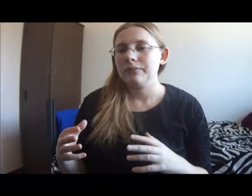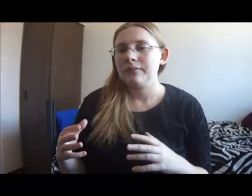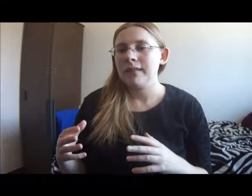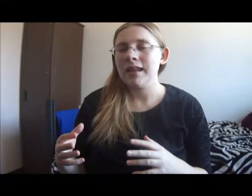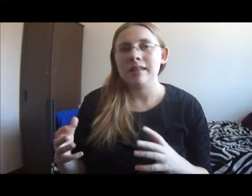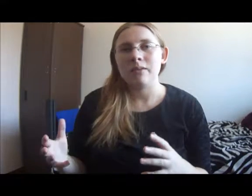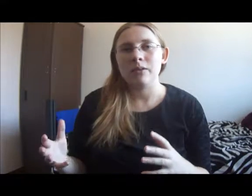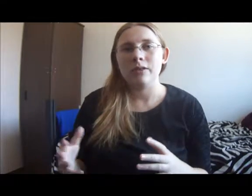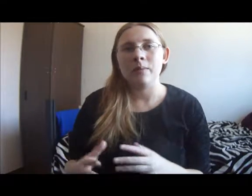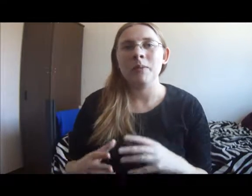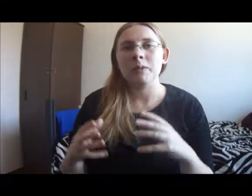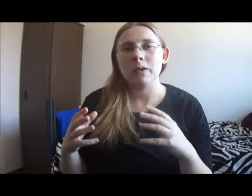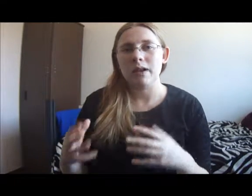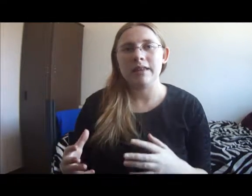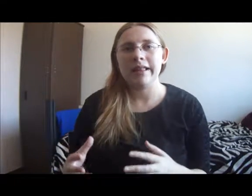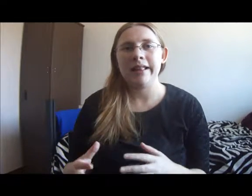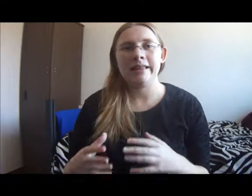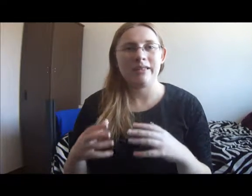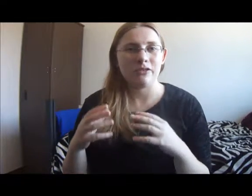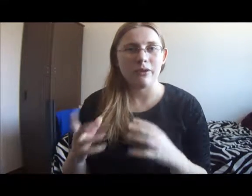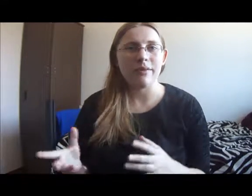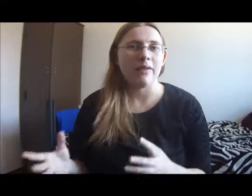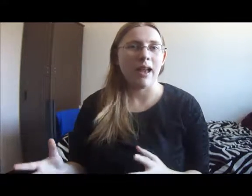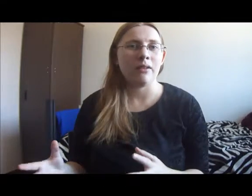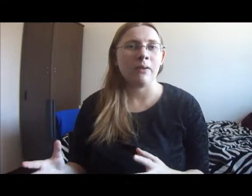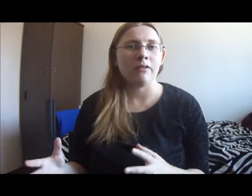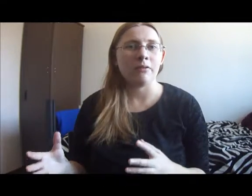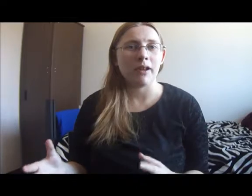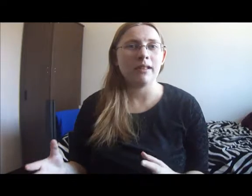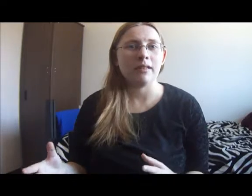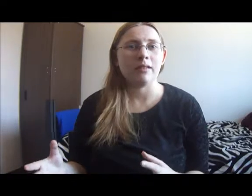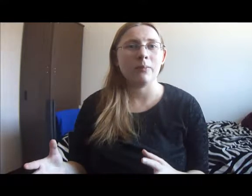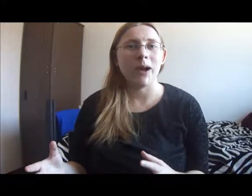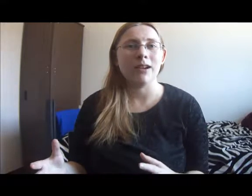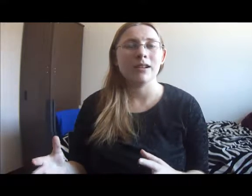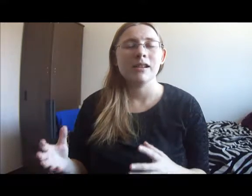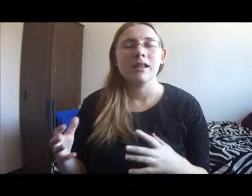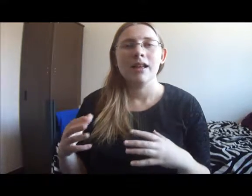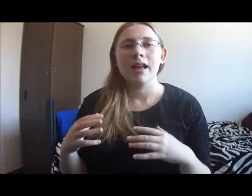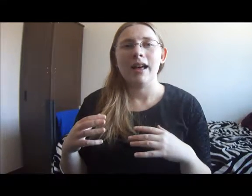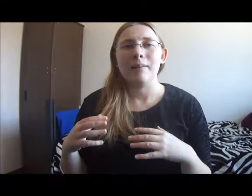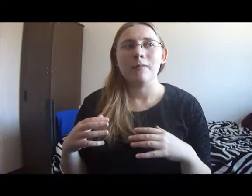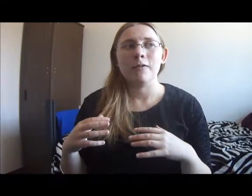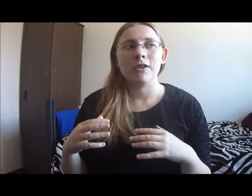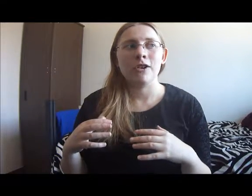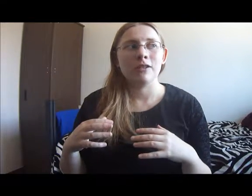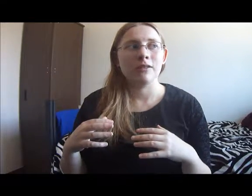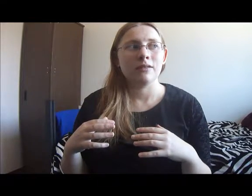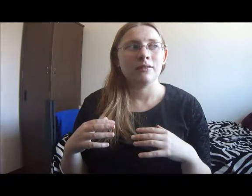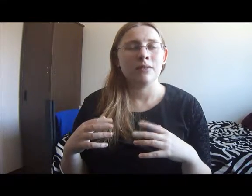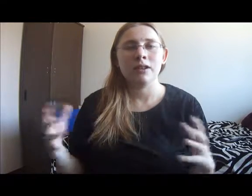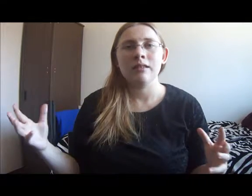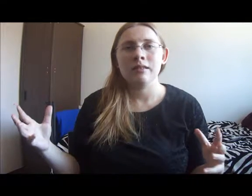It is sort of this moment we are seeing this great sacrifice on Regulus' part for his